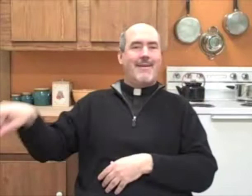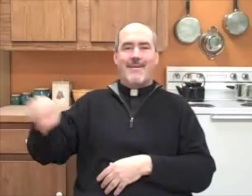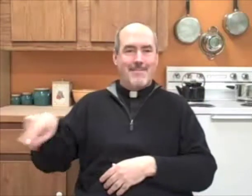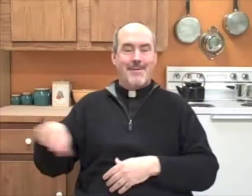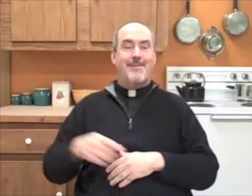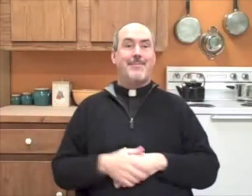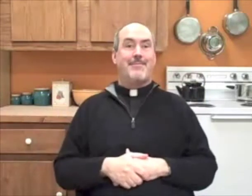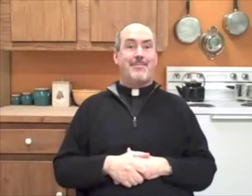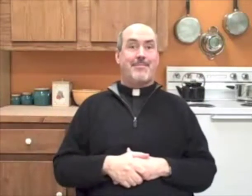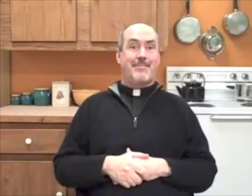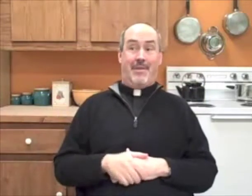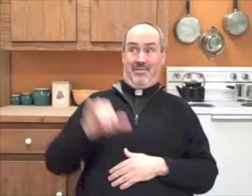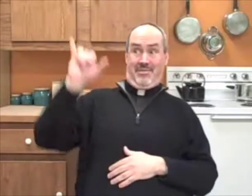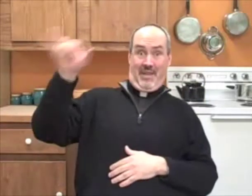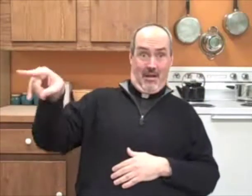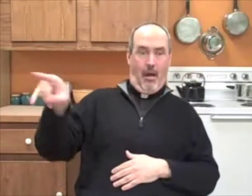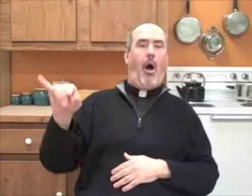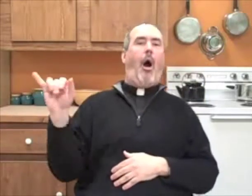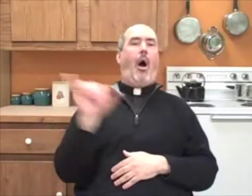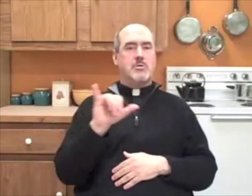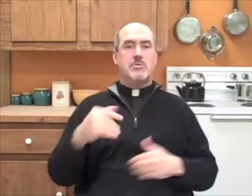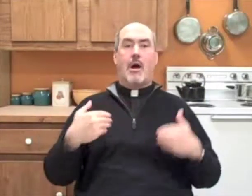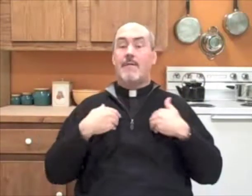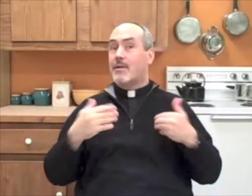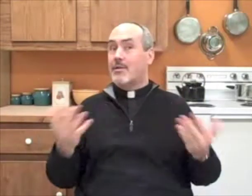they were healed while they were there and no longer needed them.